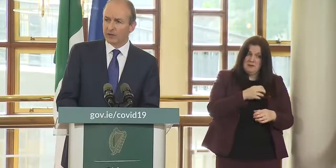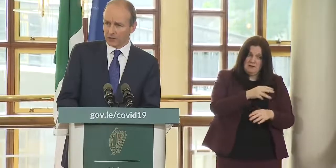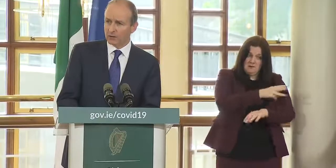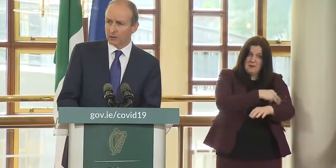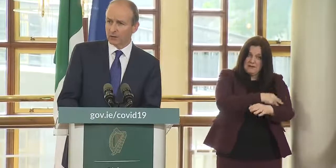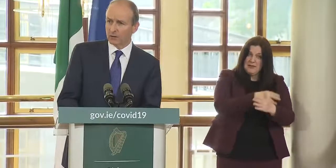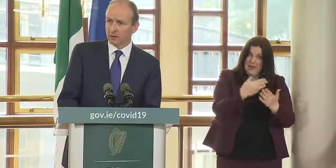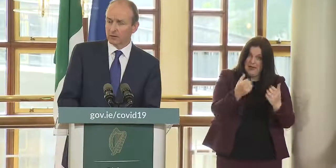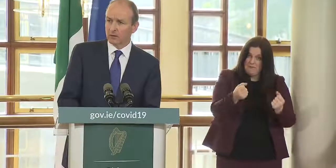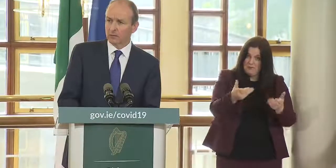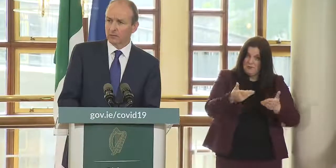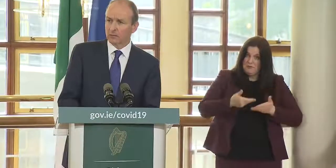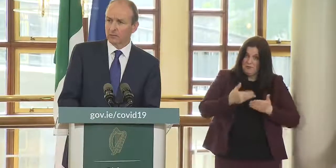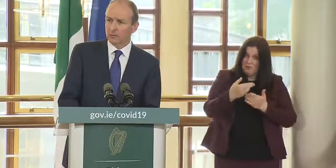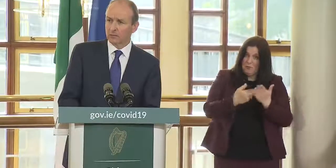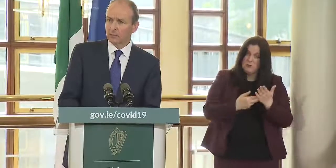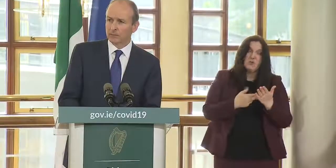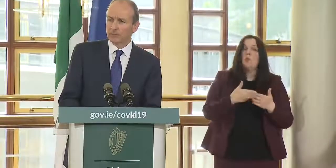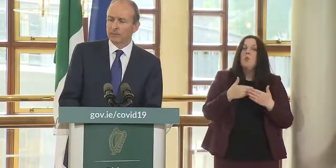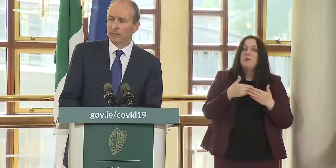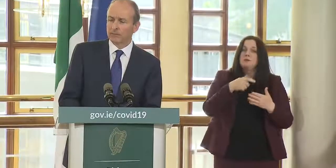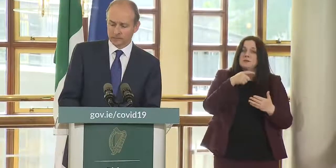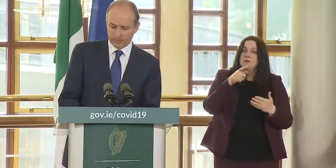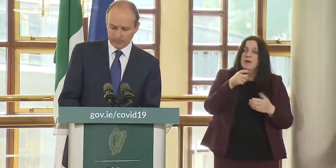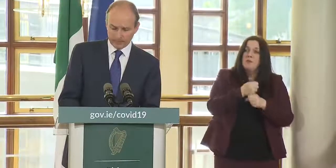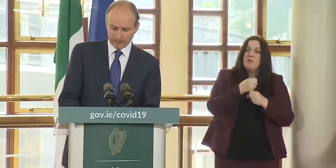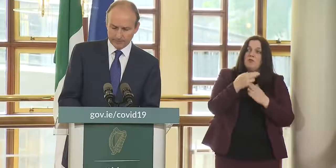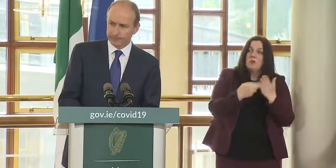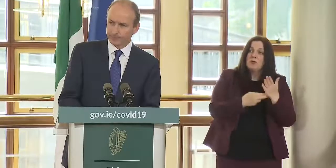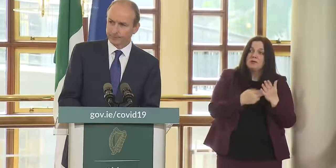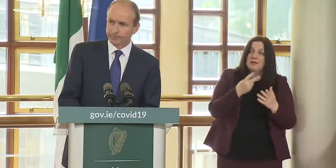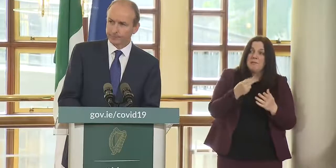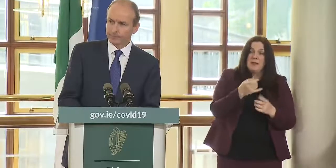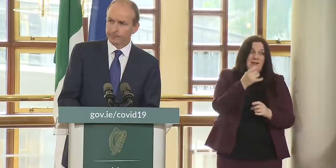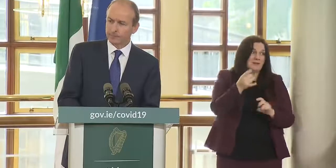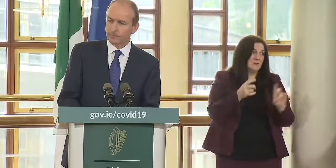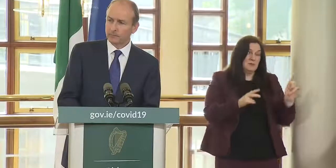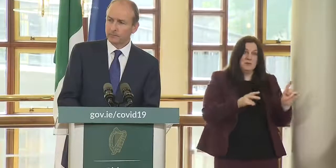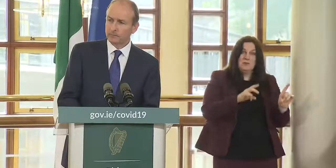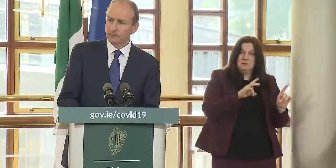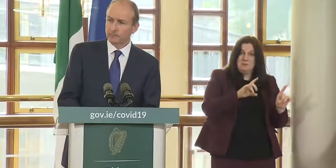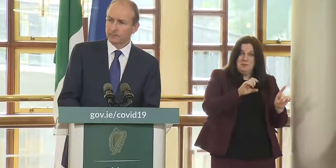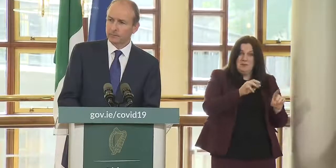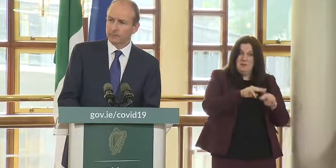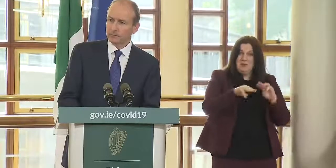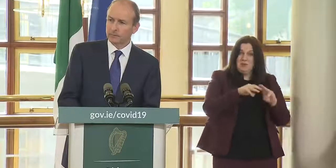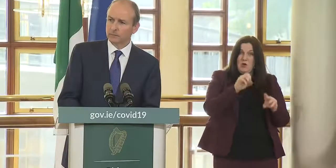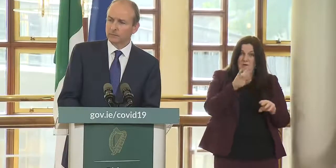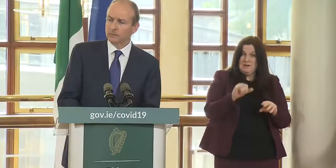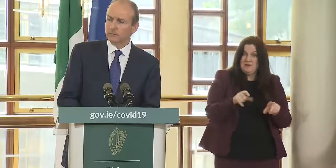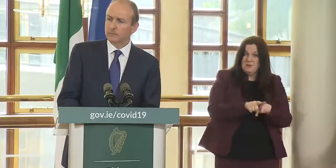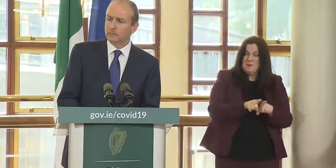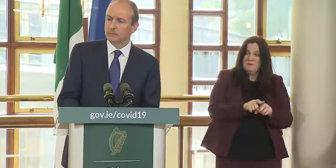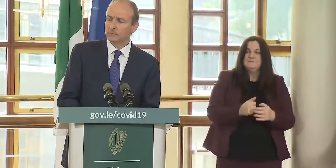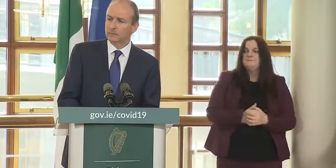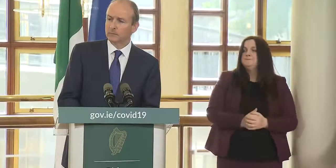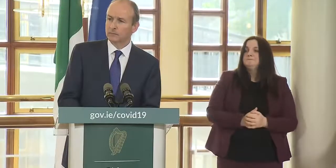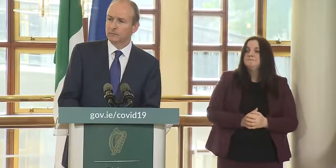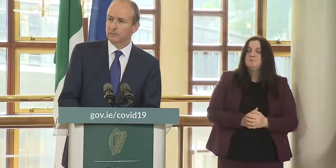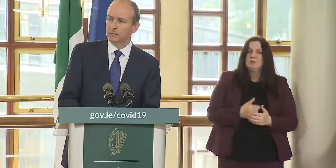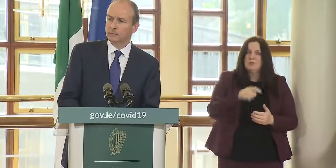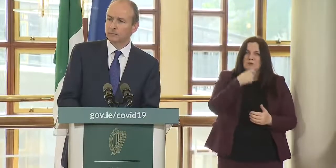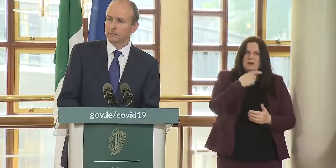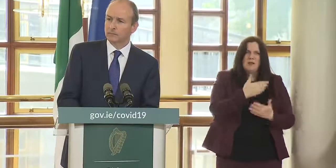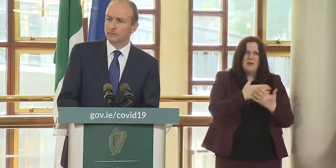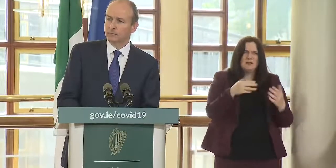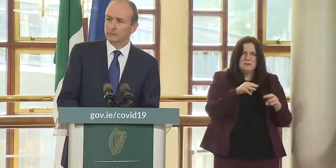report at cabinet and can i ask what the results that were and can i ask a question to to minister coveney obviously you mentioned a huge amount a huge increase in the number of